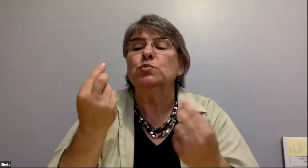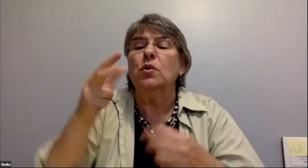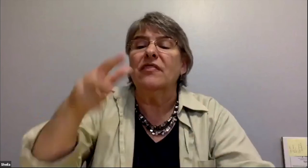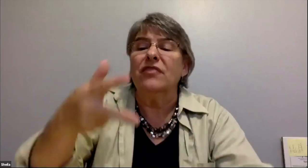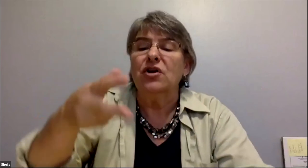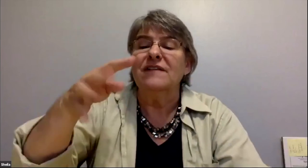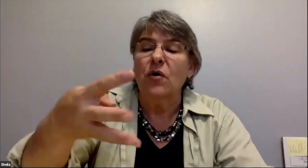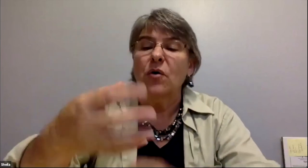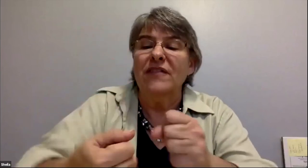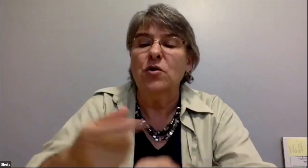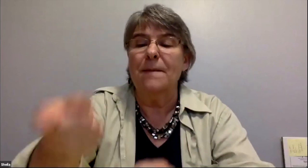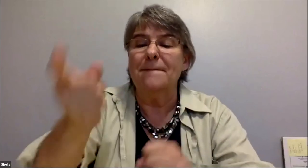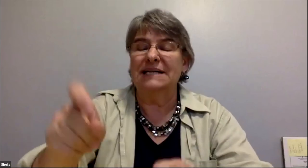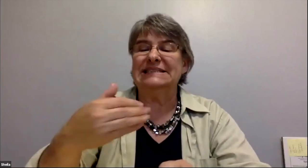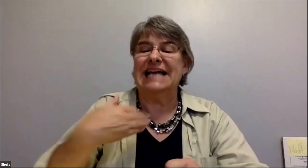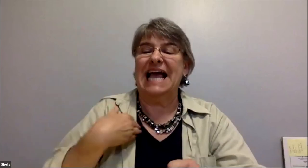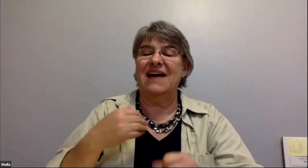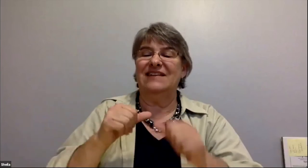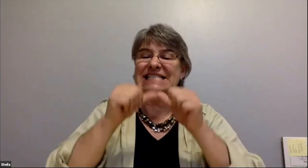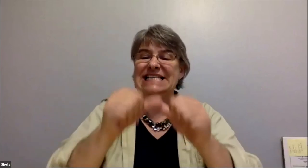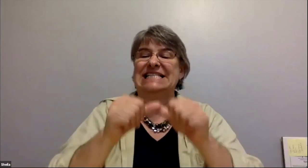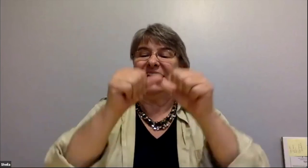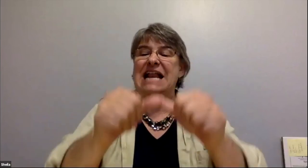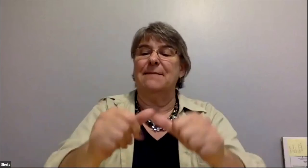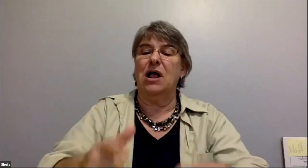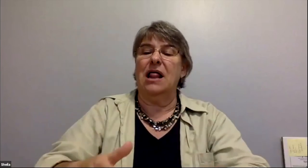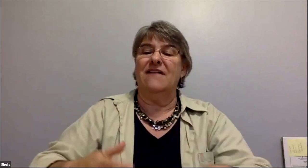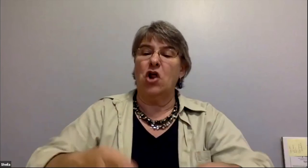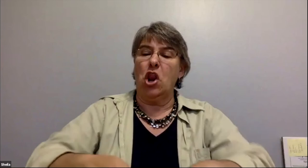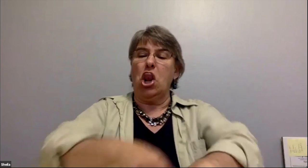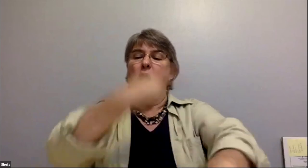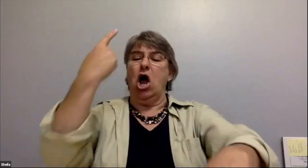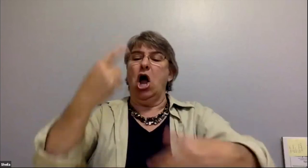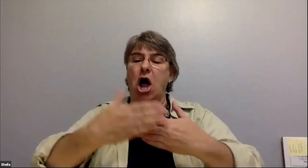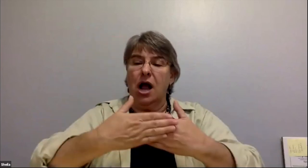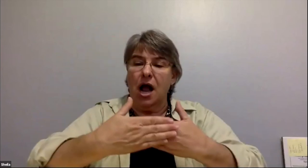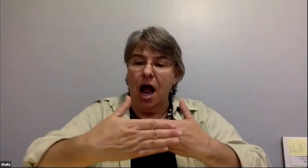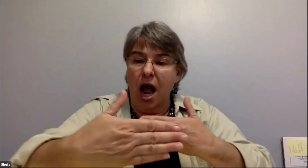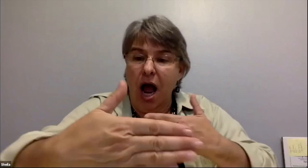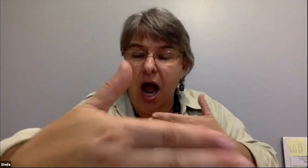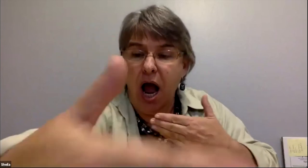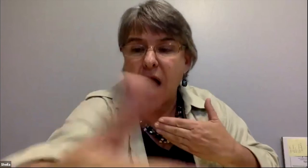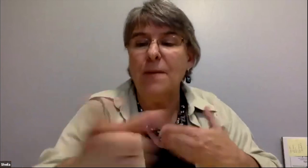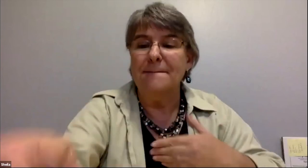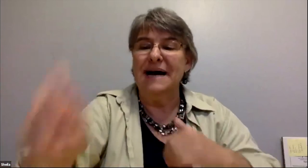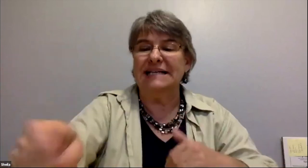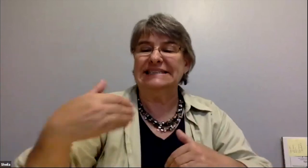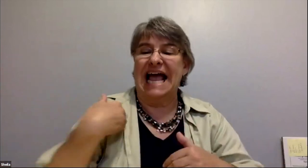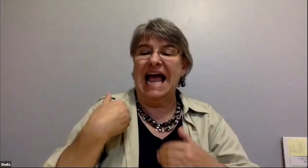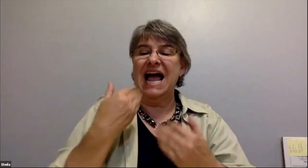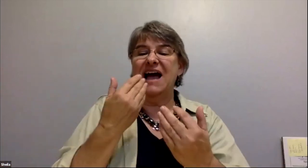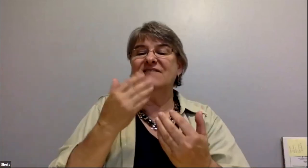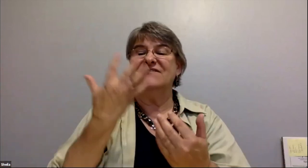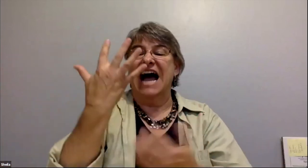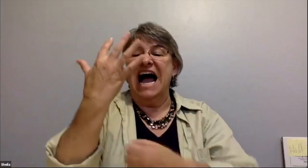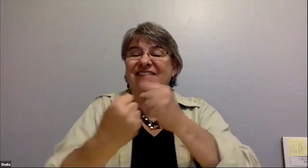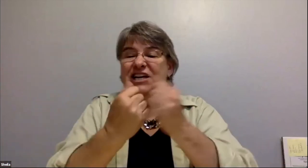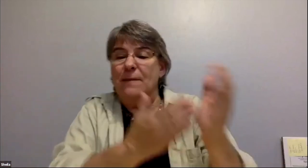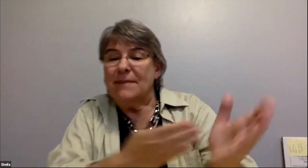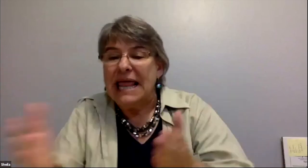you're looking at long range you got to have a intermediate plan or a five-year plan and a 10-year plan or something's